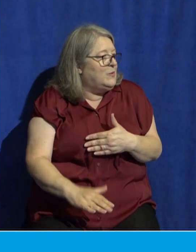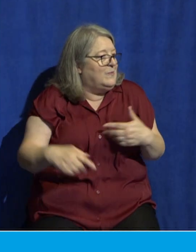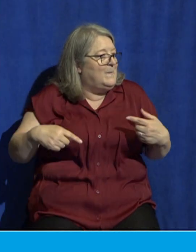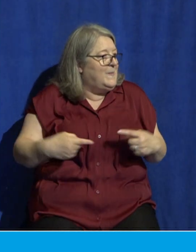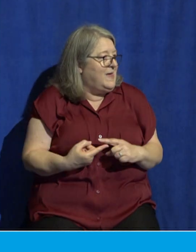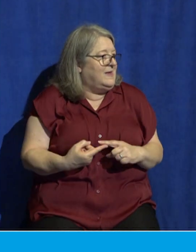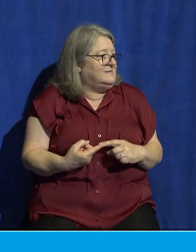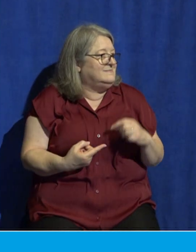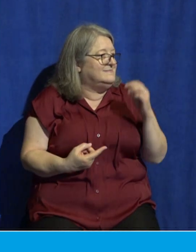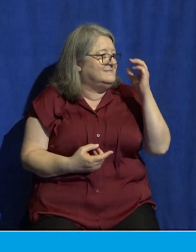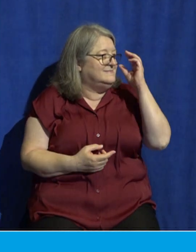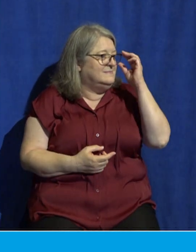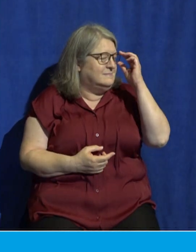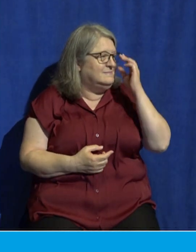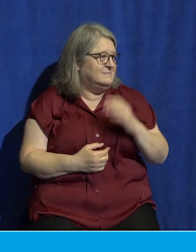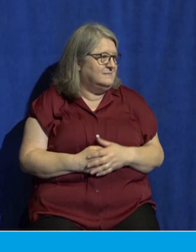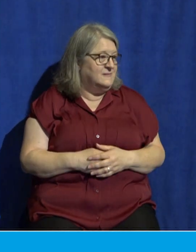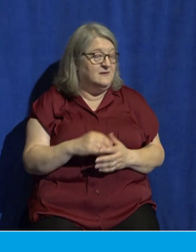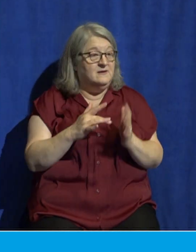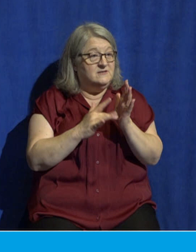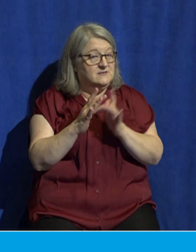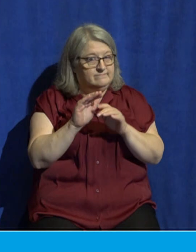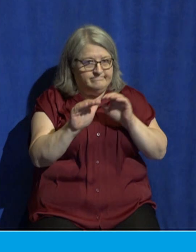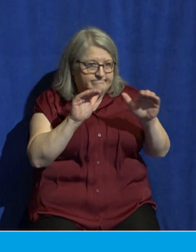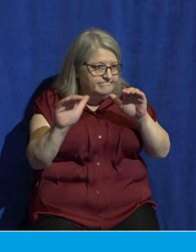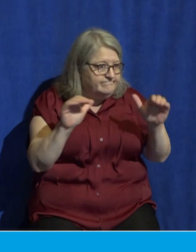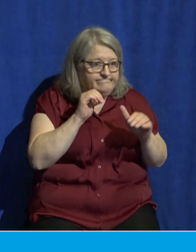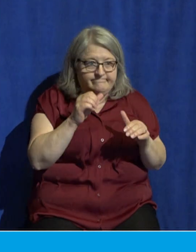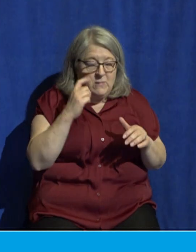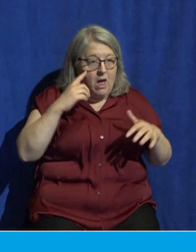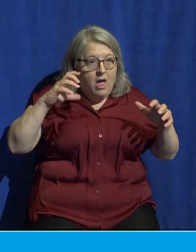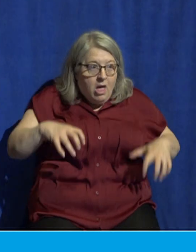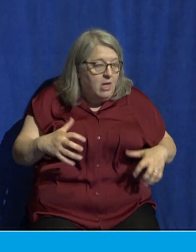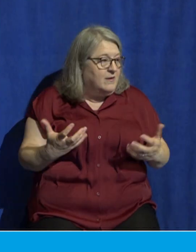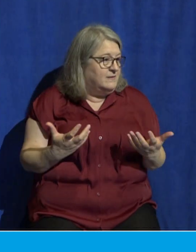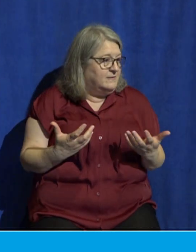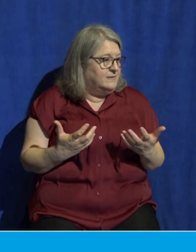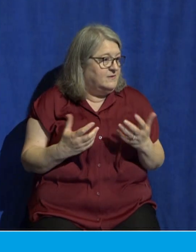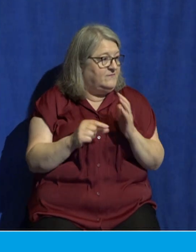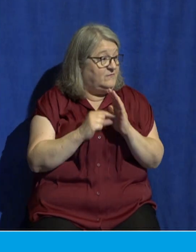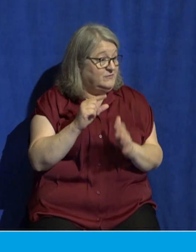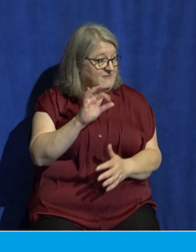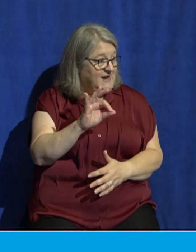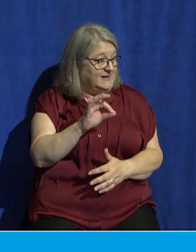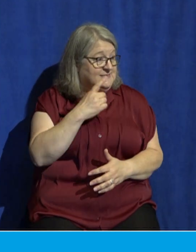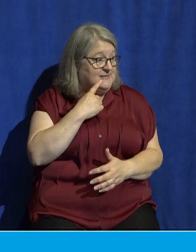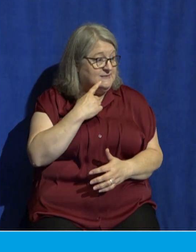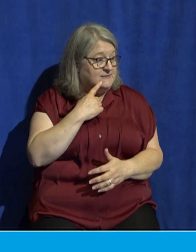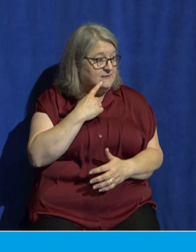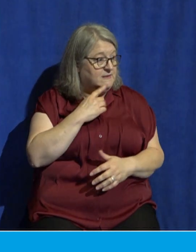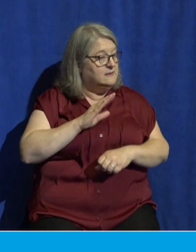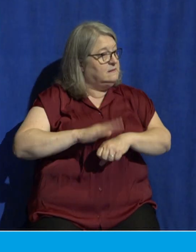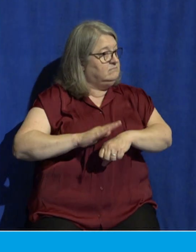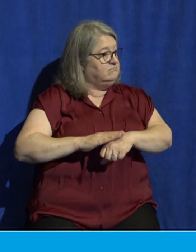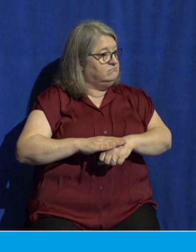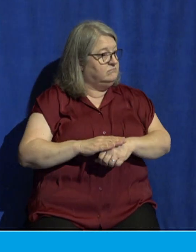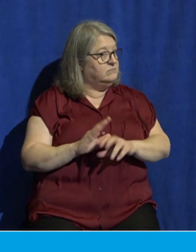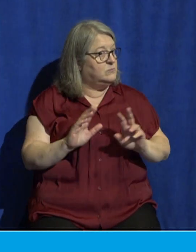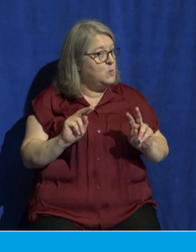So Jesus says, don't be alarmed when you see these things happening, but verse 9, be on your guard. Don't be alarmed, but be on your guard.